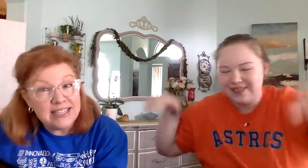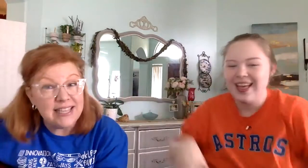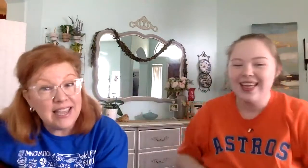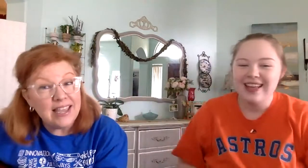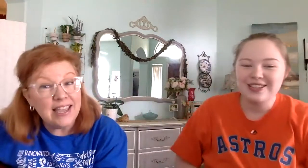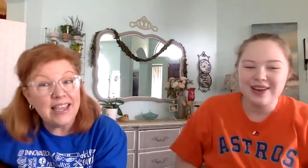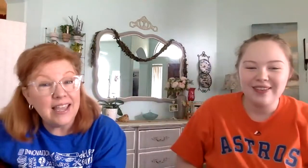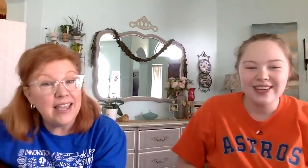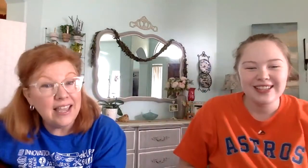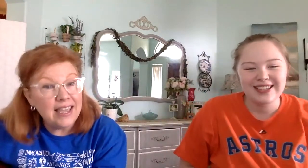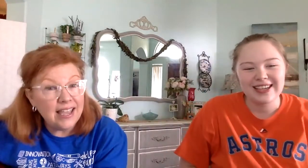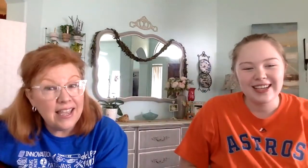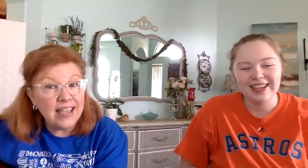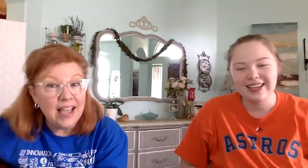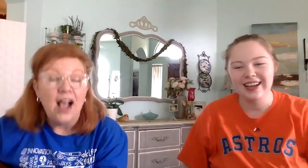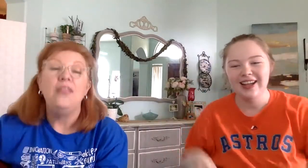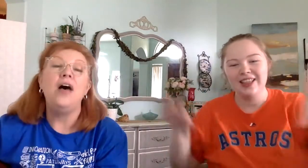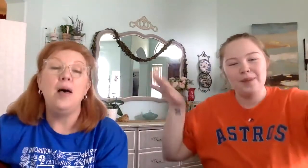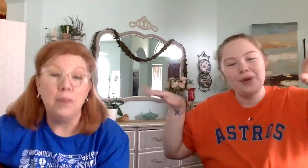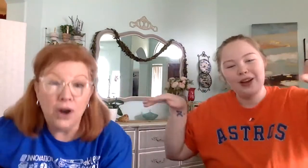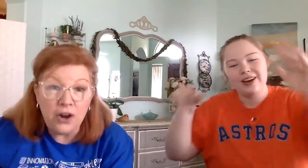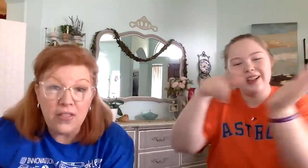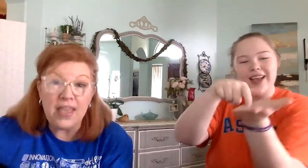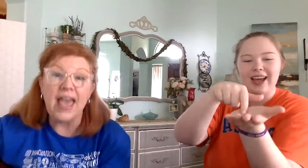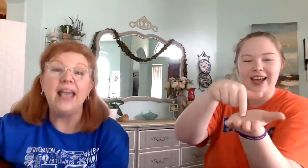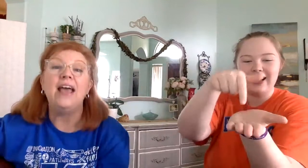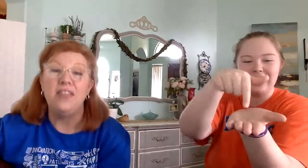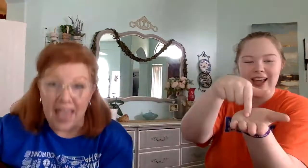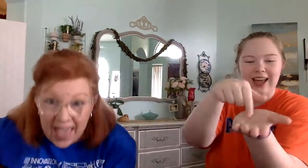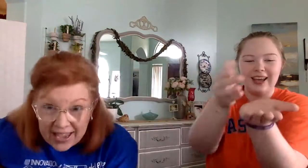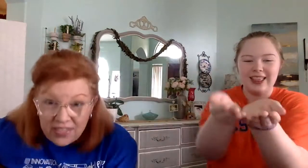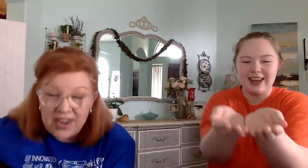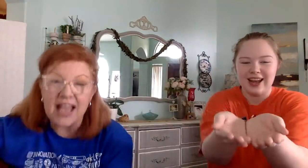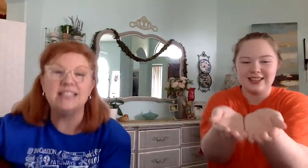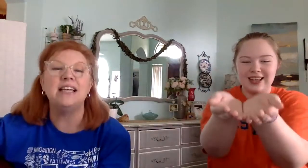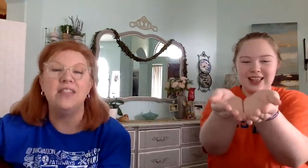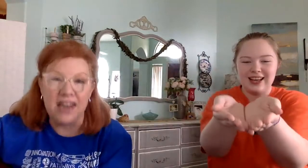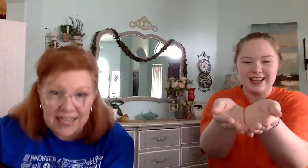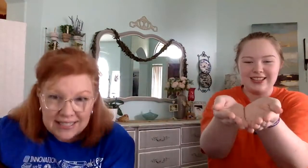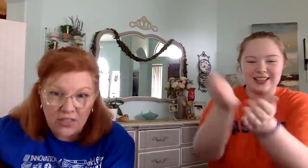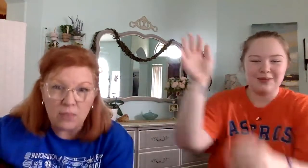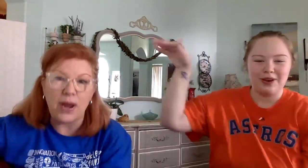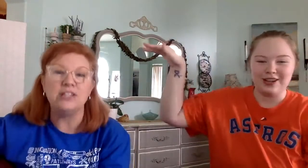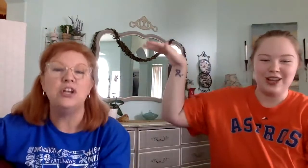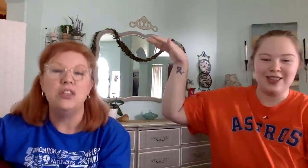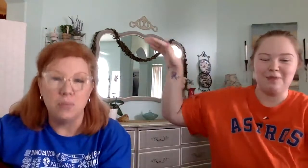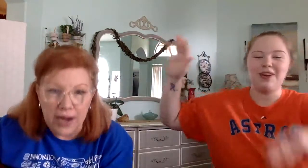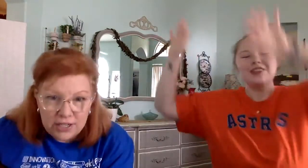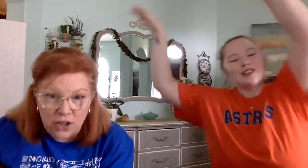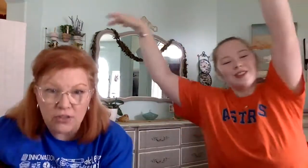see. The bird and the egg, the egg in the nest, the nest on the branch, the branch on the